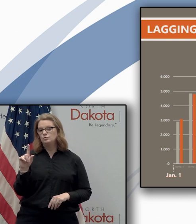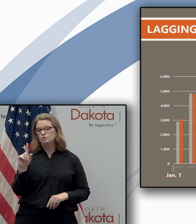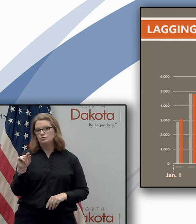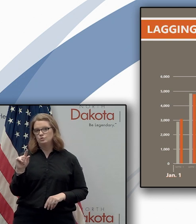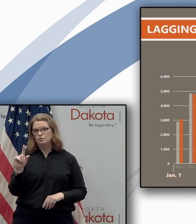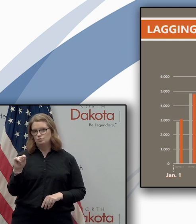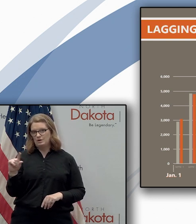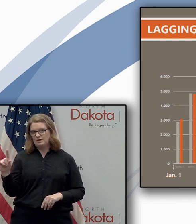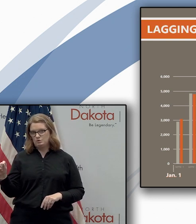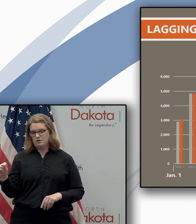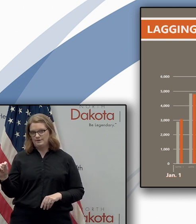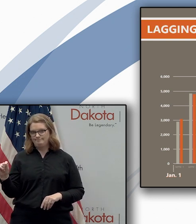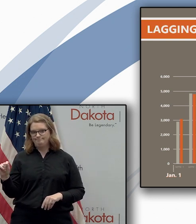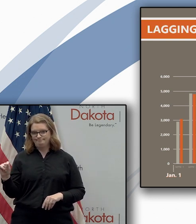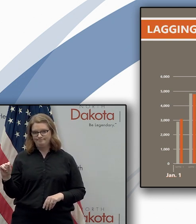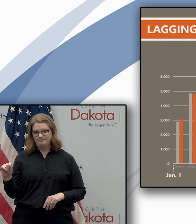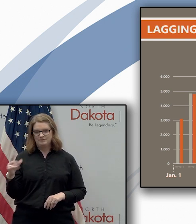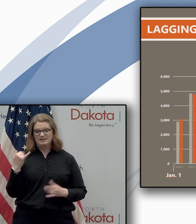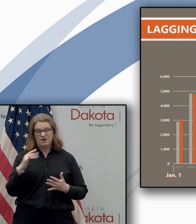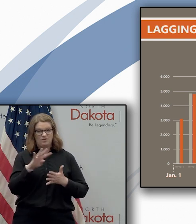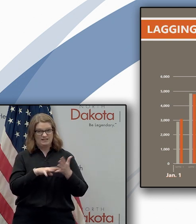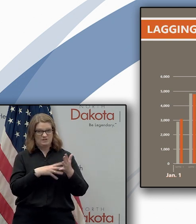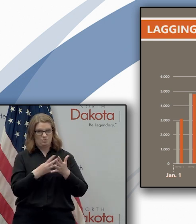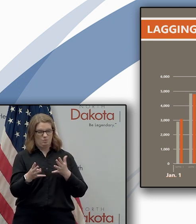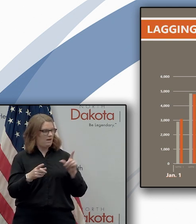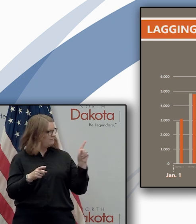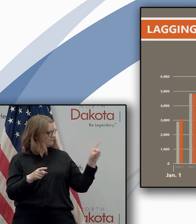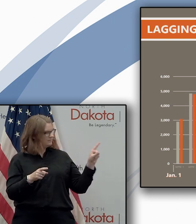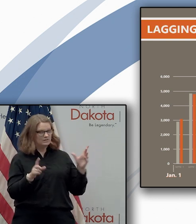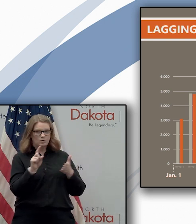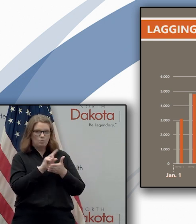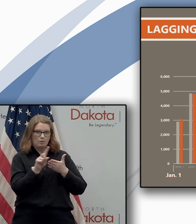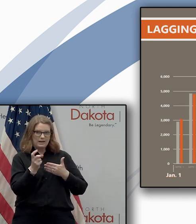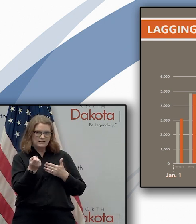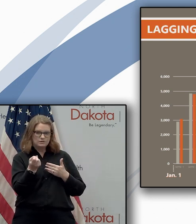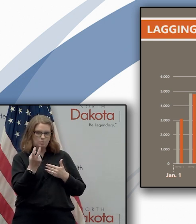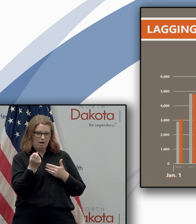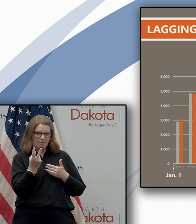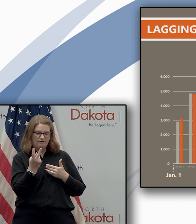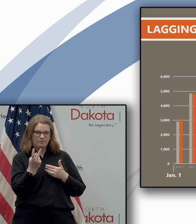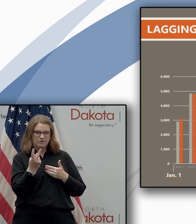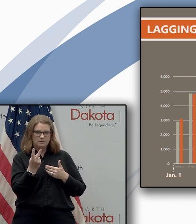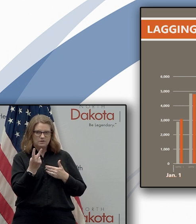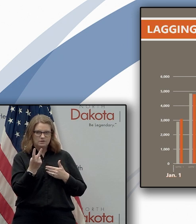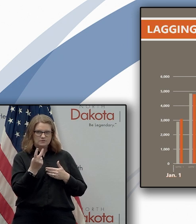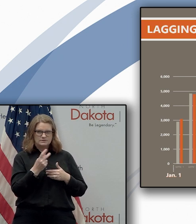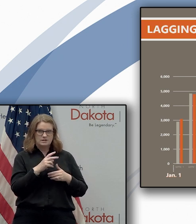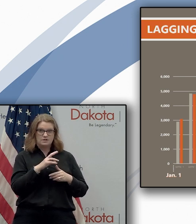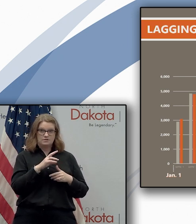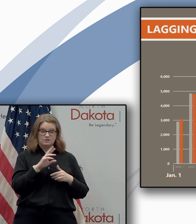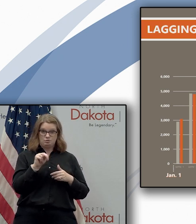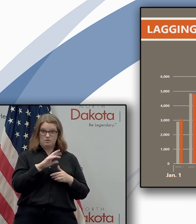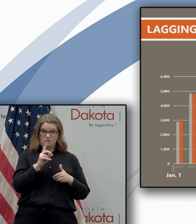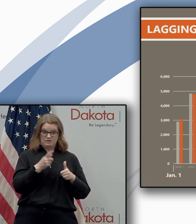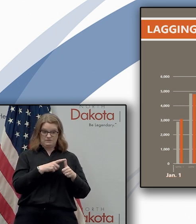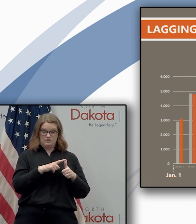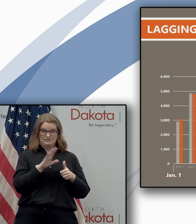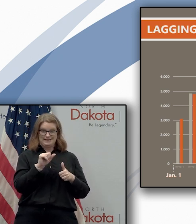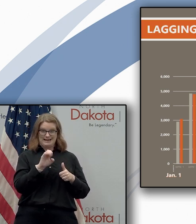as you can see in this graph week 12 was the week after north dakota's first case of covid